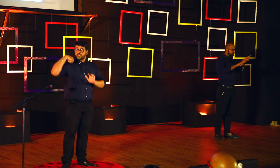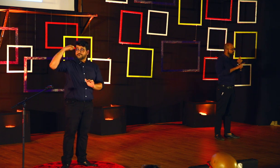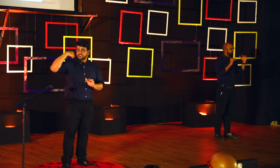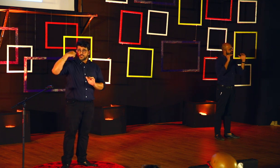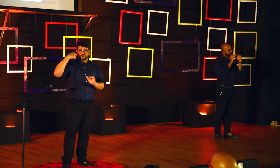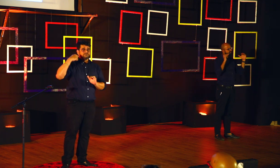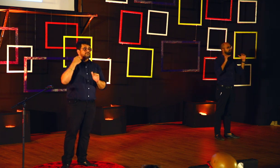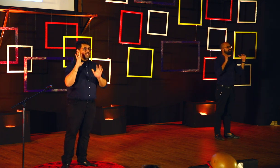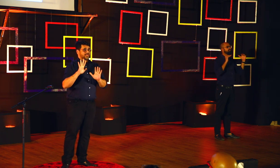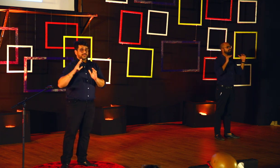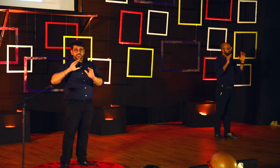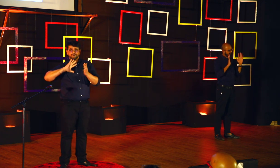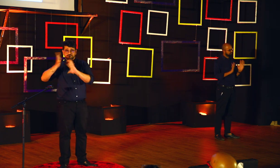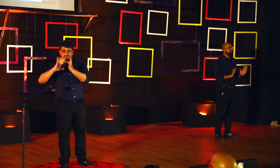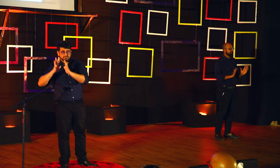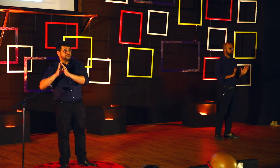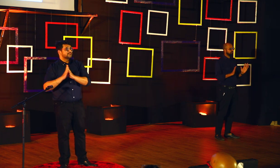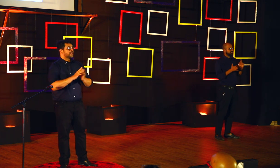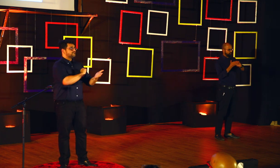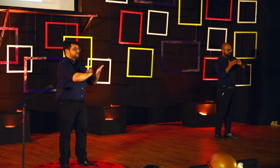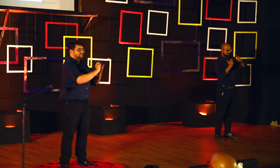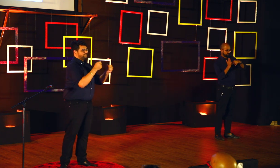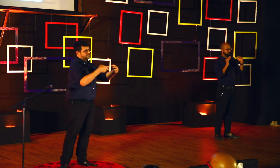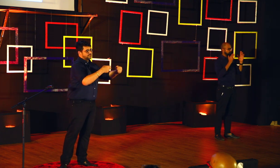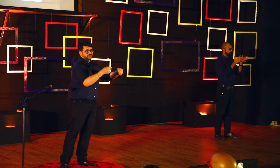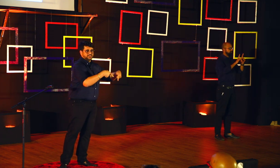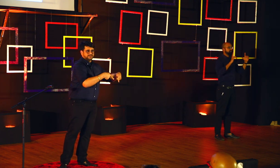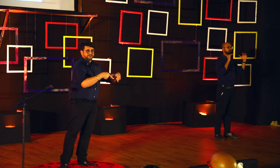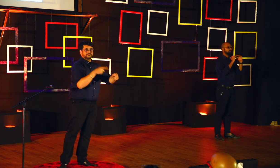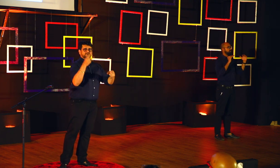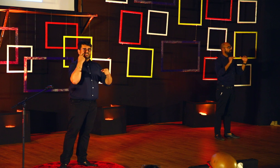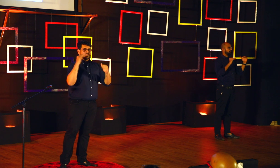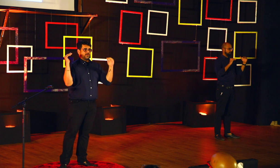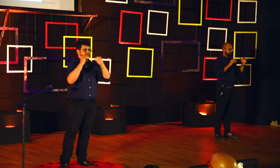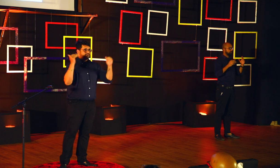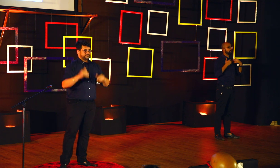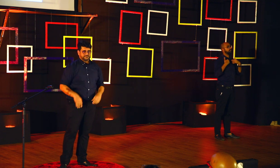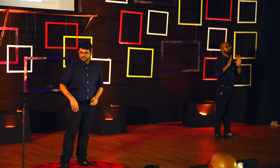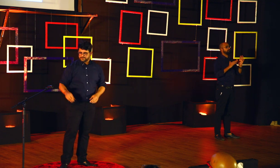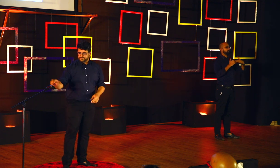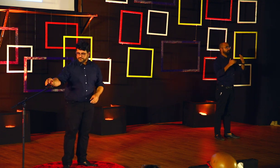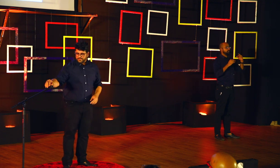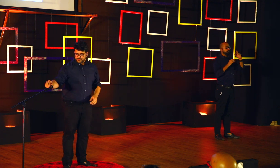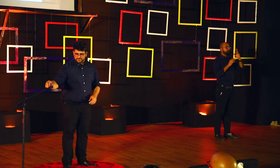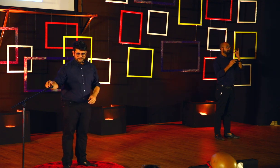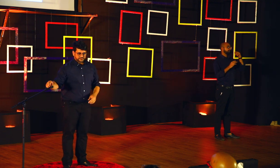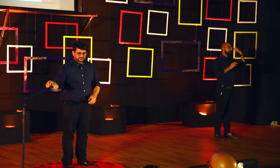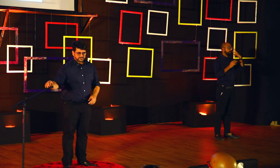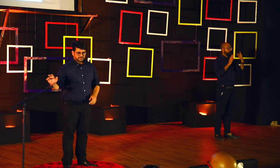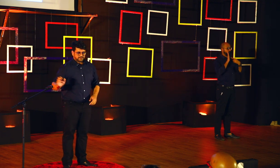I want to give you an example. There is a video where I will show you that there are captions in this video, at the same time the person is also signing. Let's see how